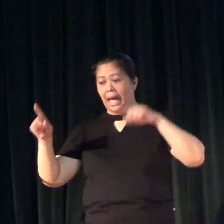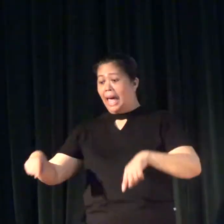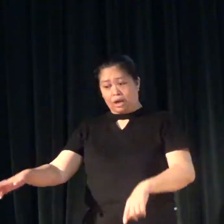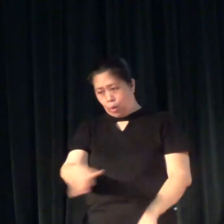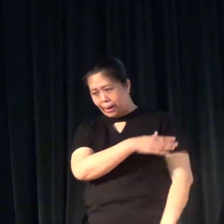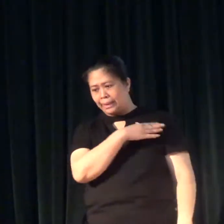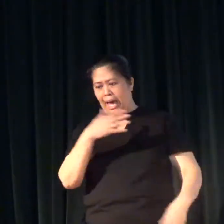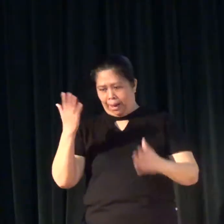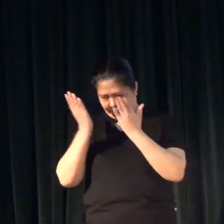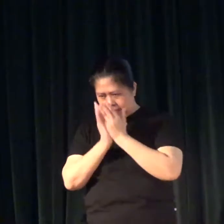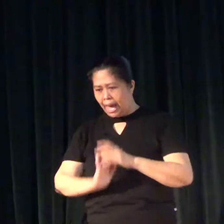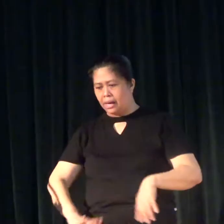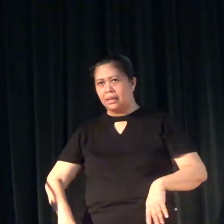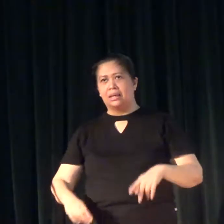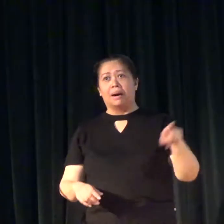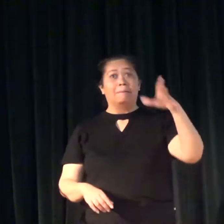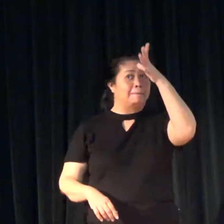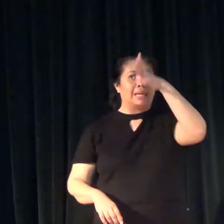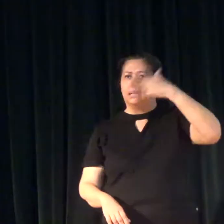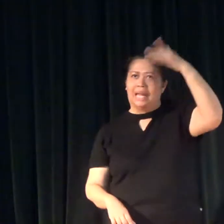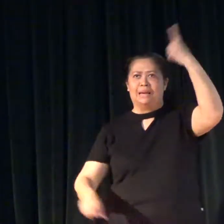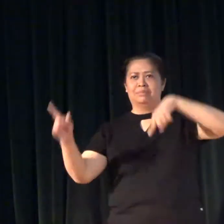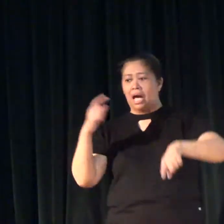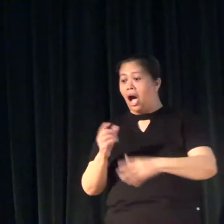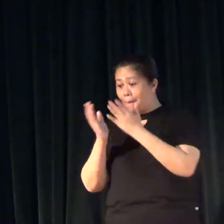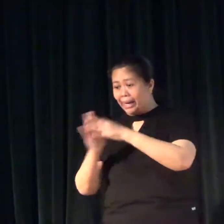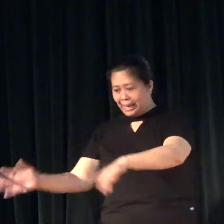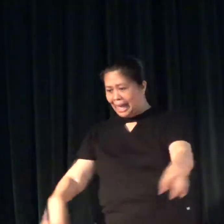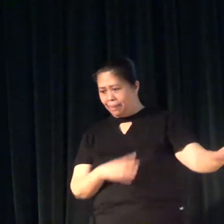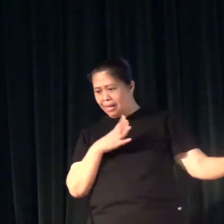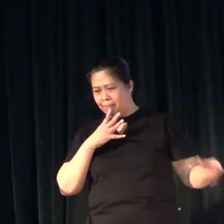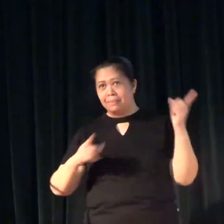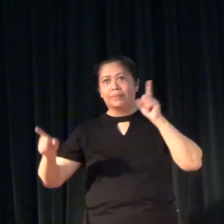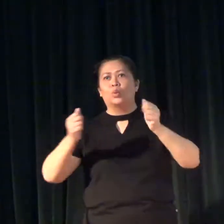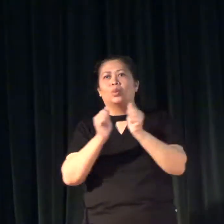sinisenias niya kahit hindi siya malunong ng sign language.